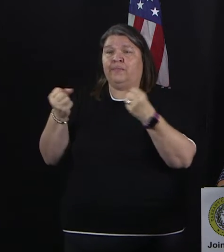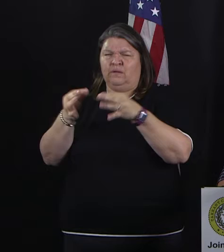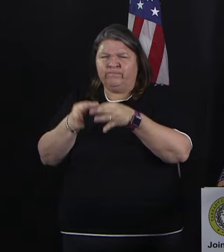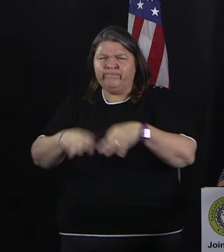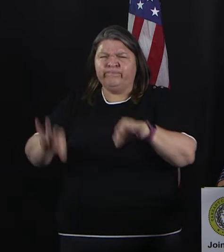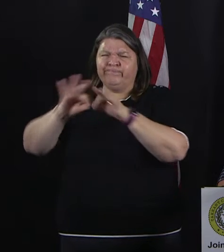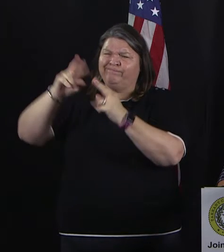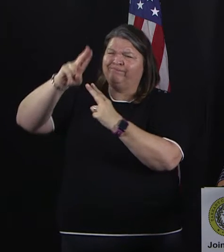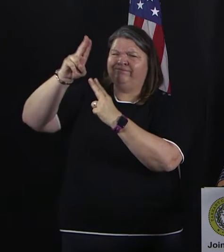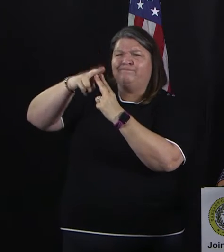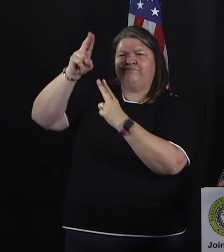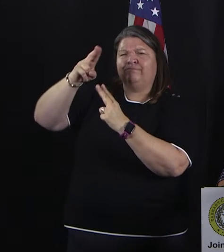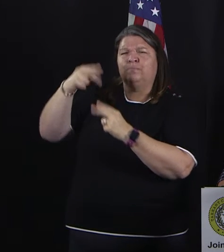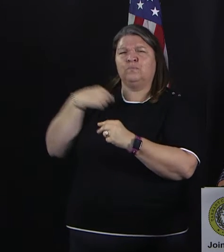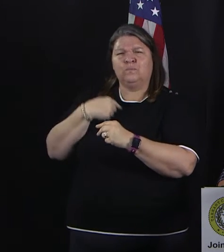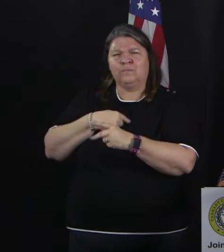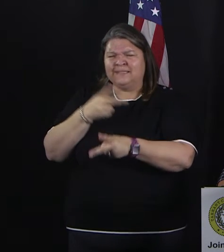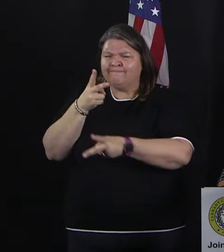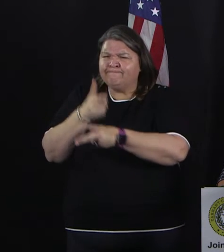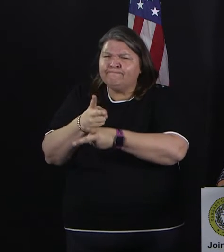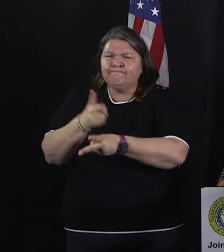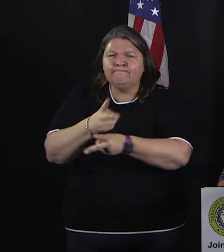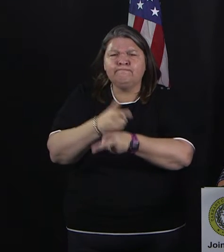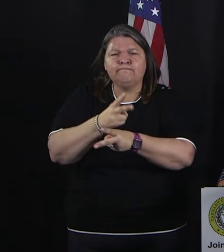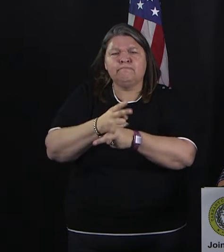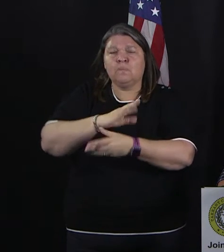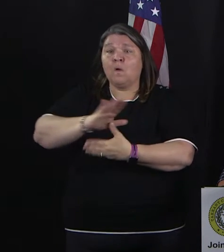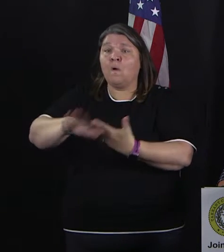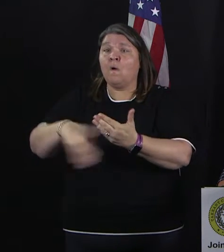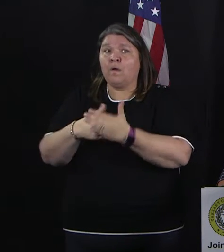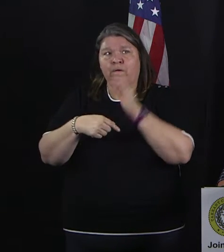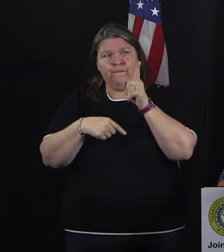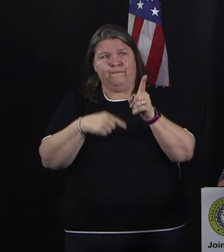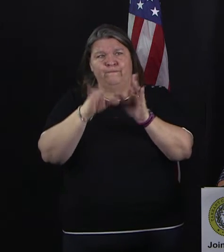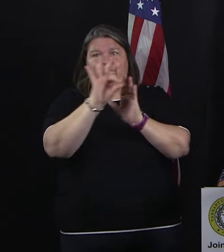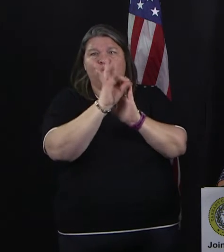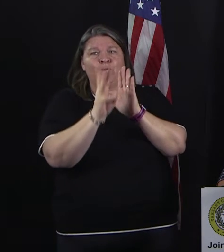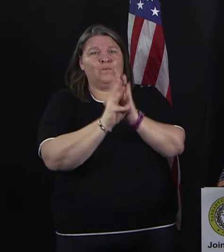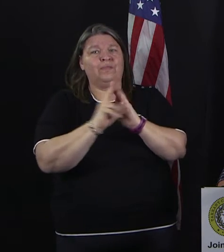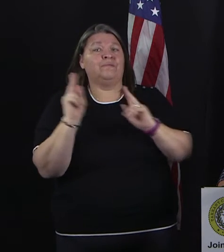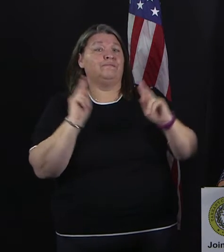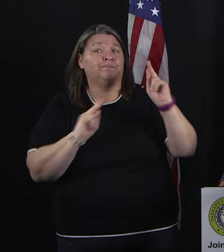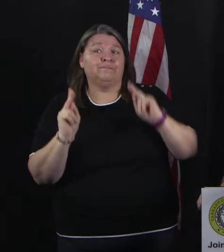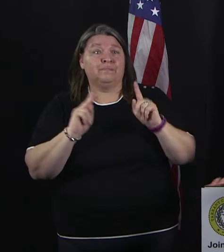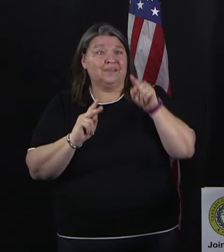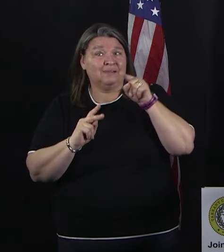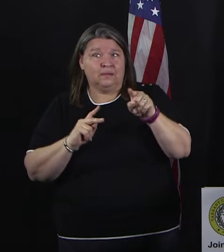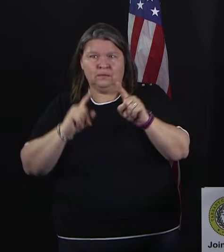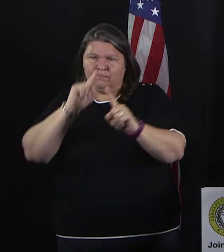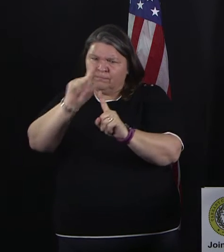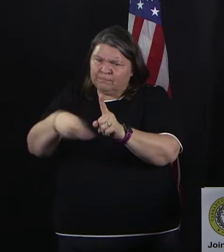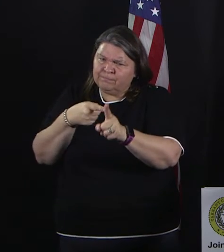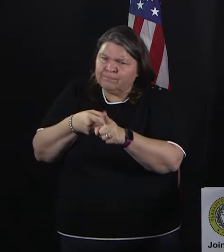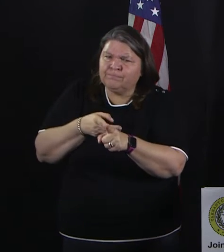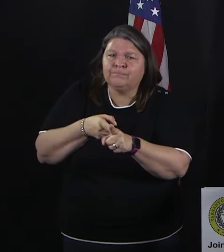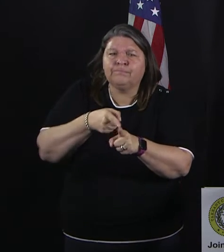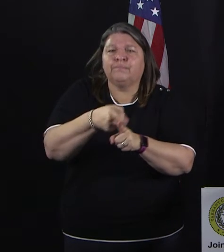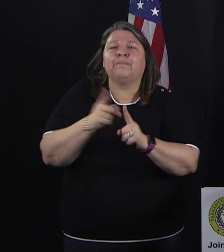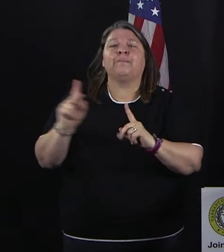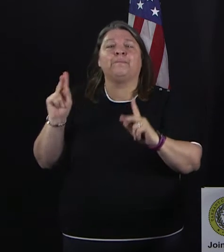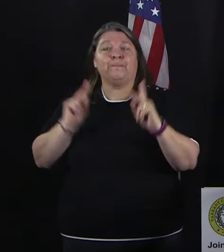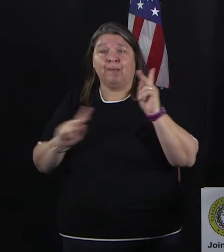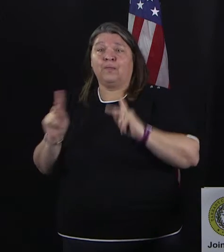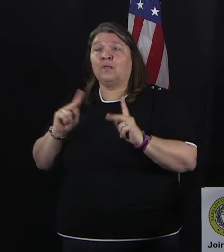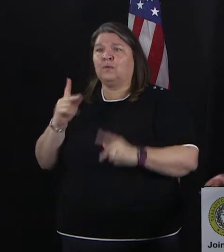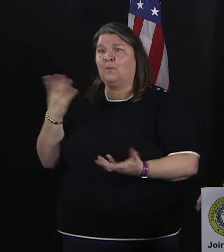who are in most need or at high risk, and those of you who are losing your jobs over this. Today, I'm announcing